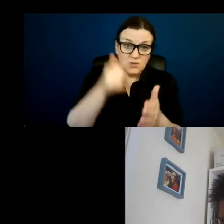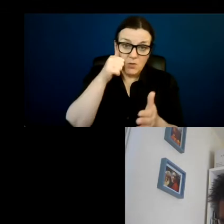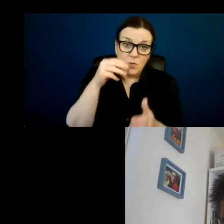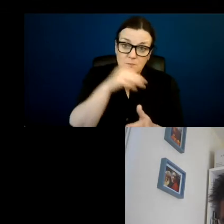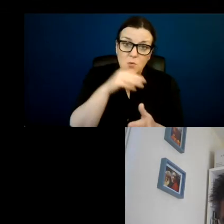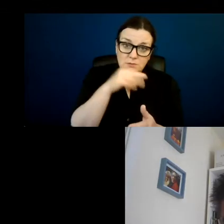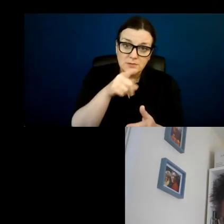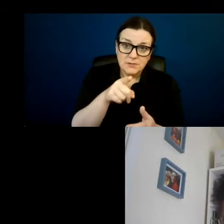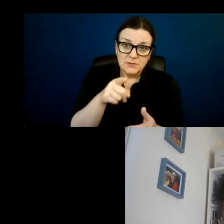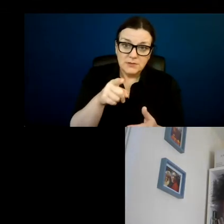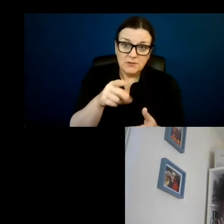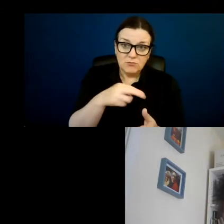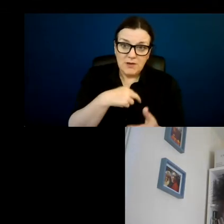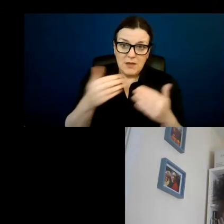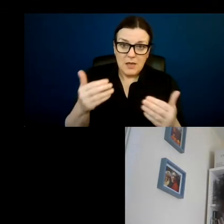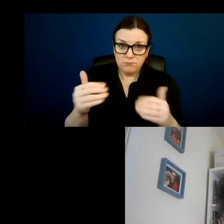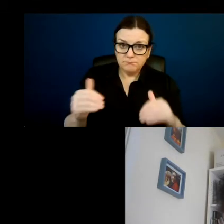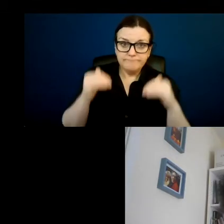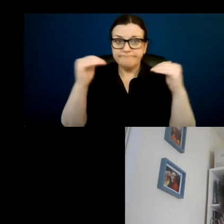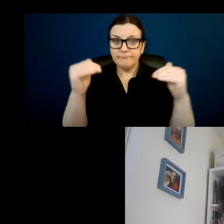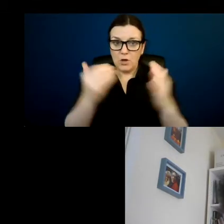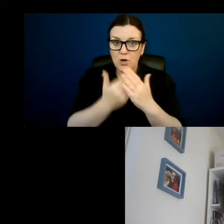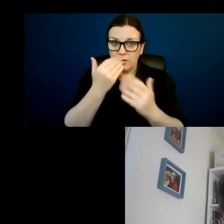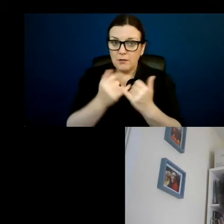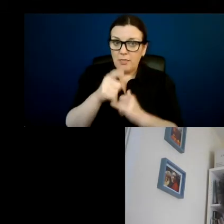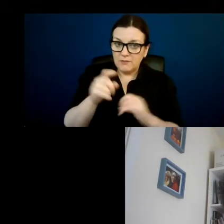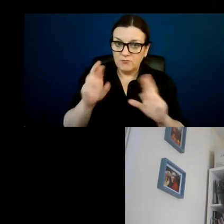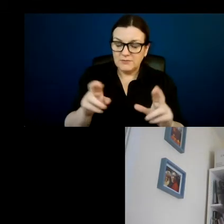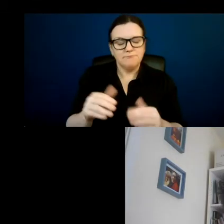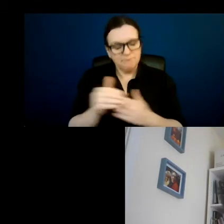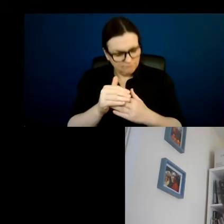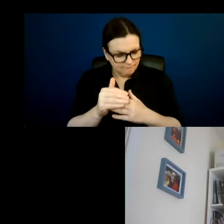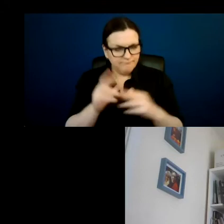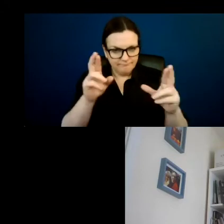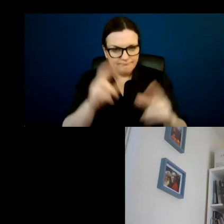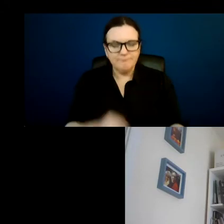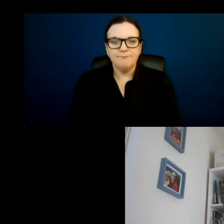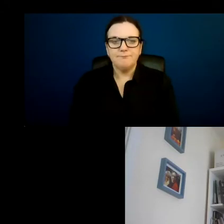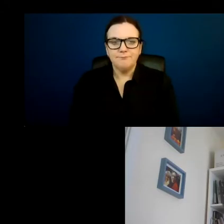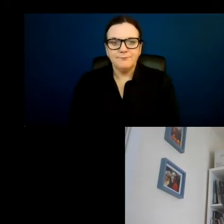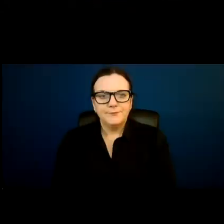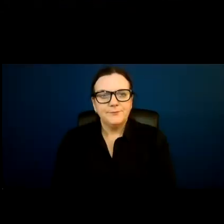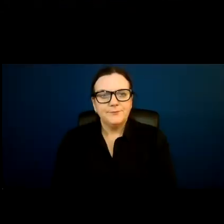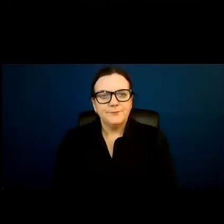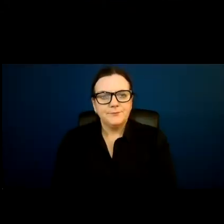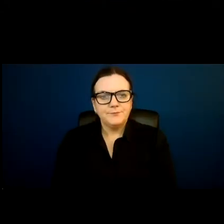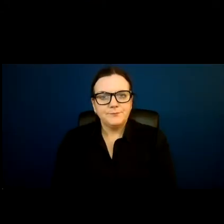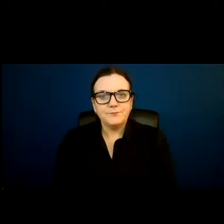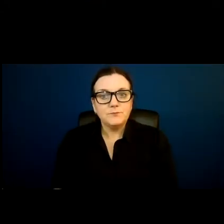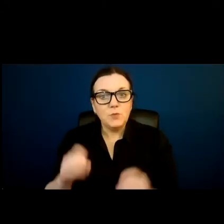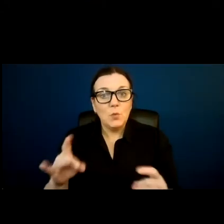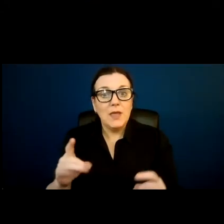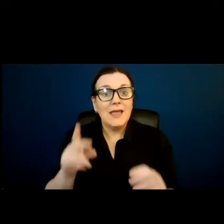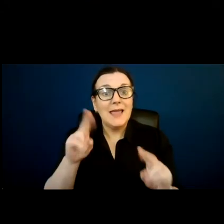enhancing the learning in that sense. Yeah. OK. Can we return